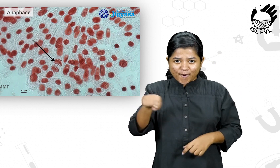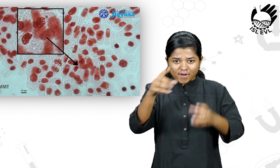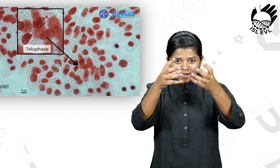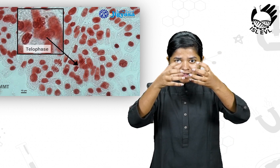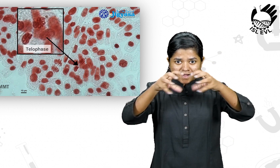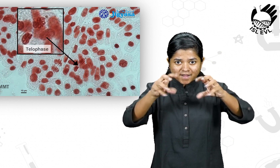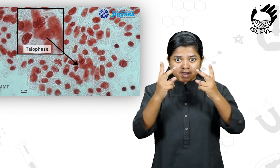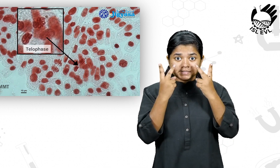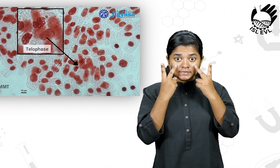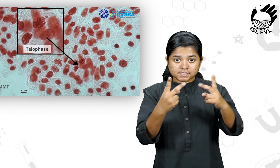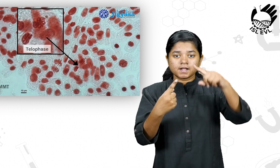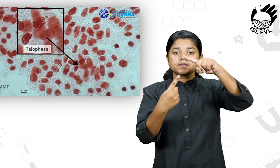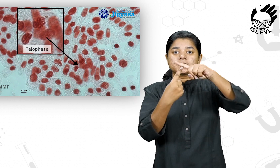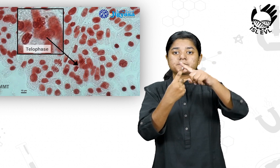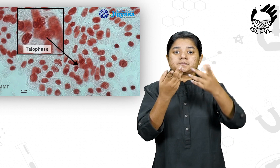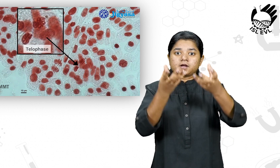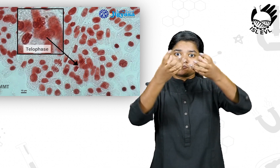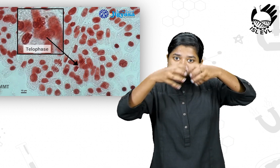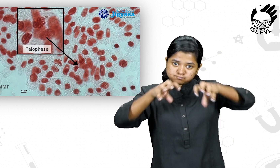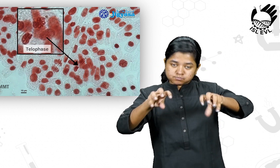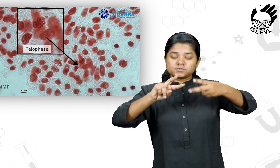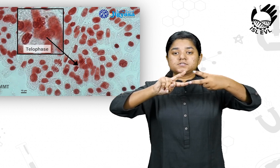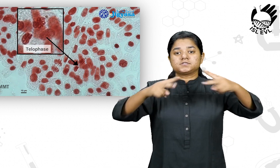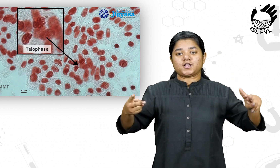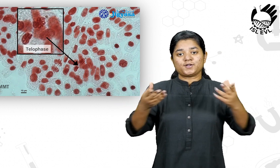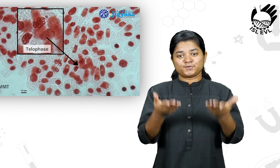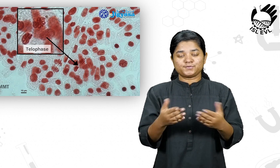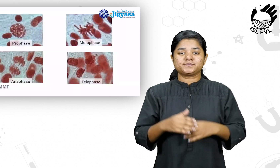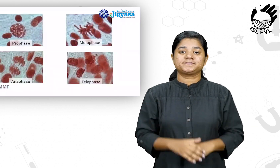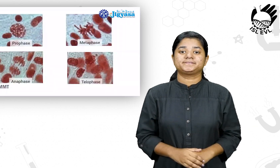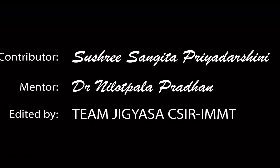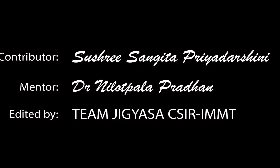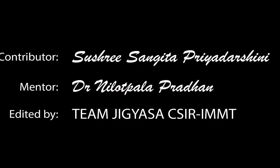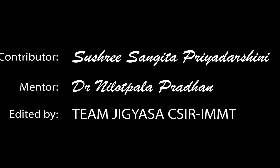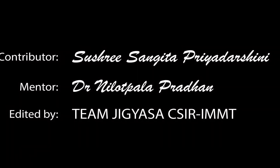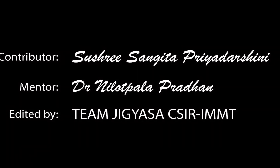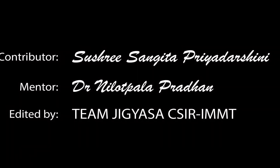the poles. In telophase, two distinct sets of chromosomes are visible.